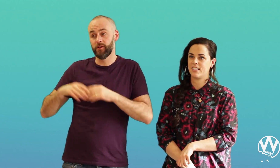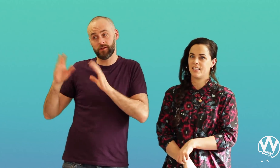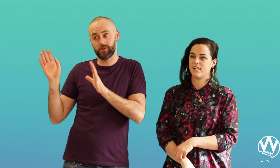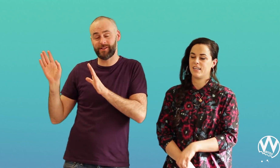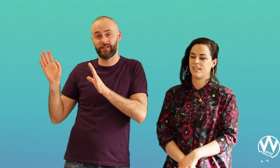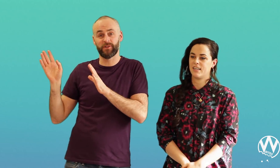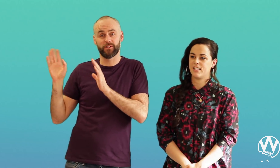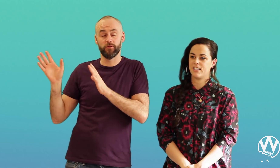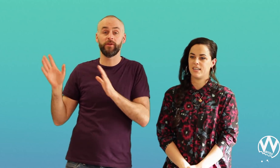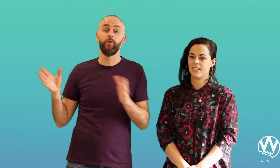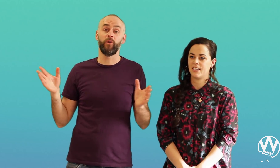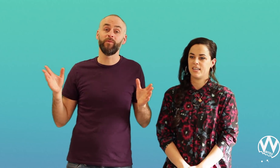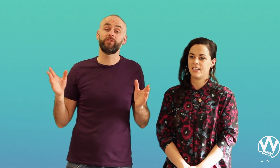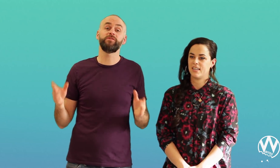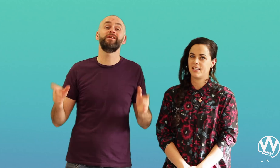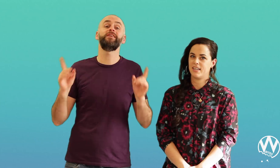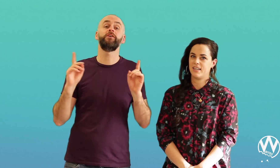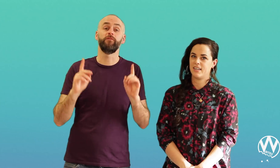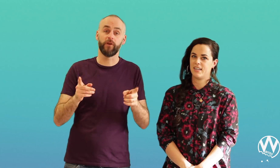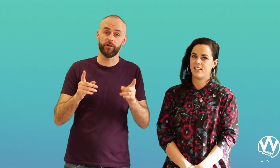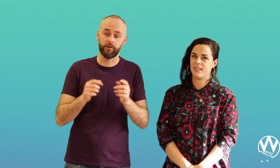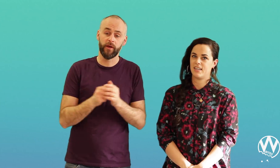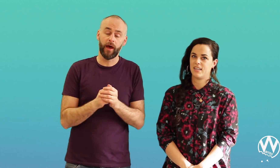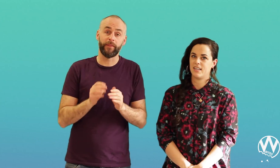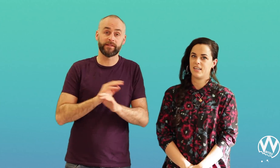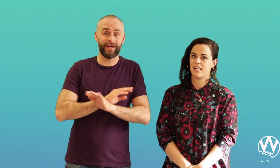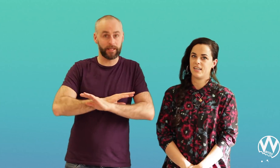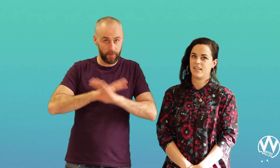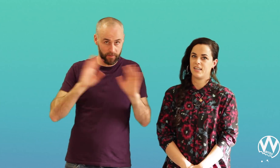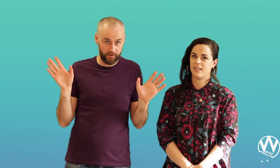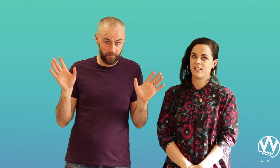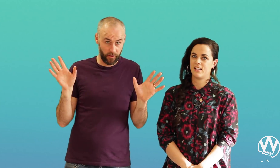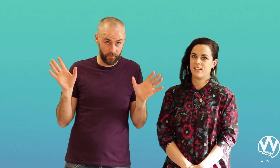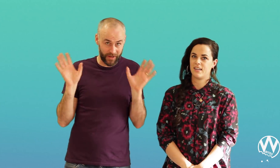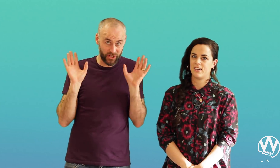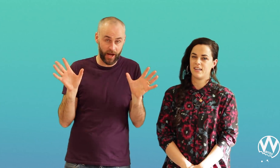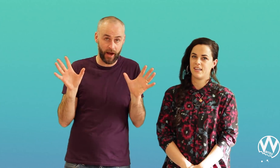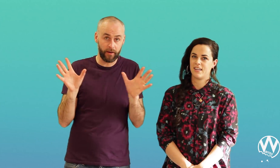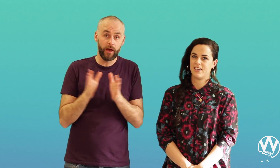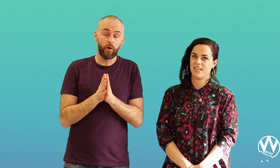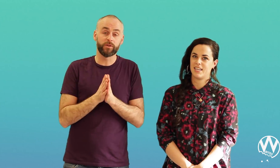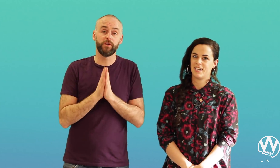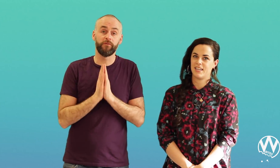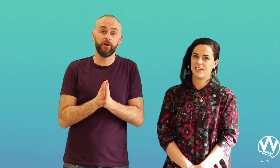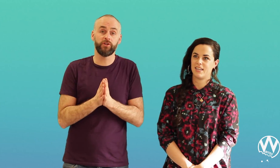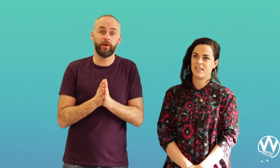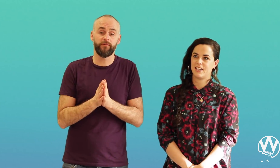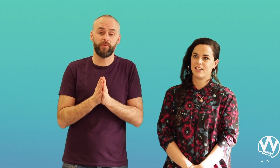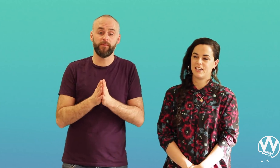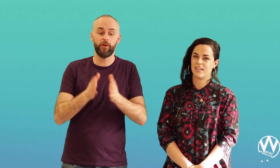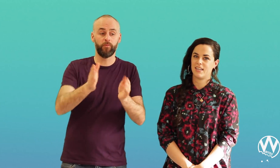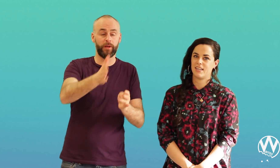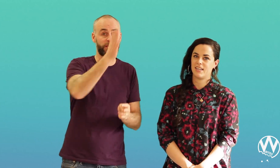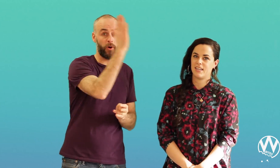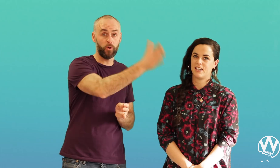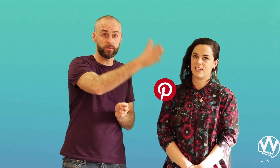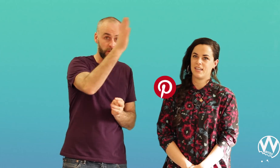Social sentiment is lovely, but I'm interested in conversion. And the stat that made me fall off my chair was conversion rate for people who've been exposed to